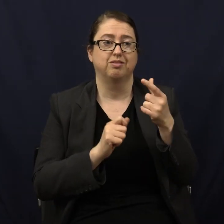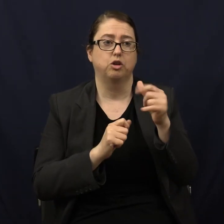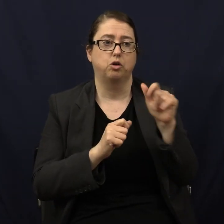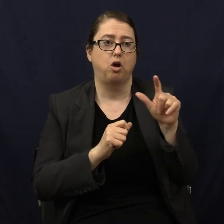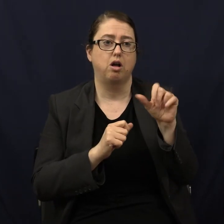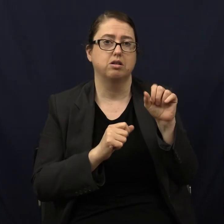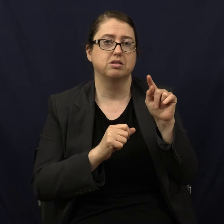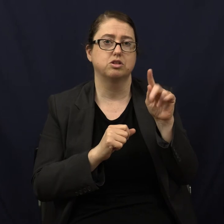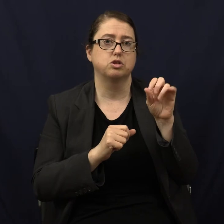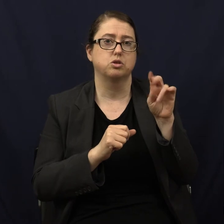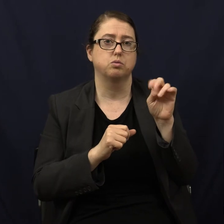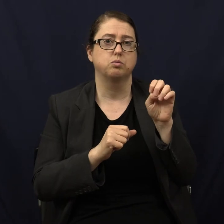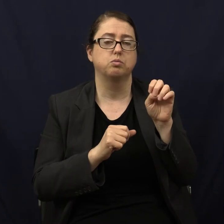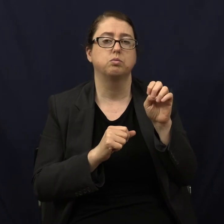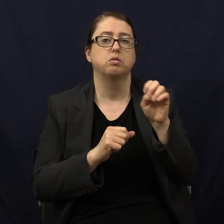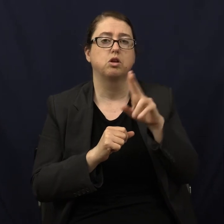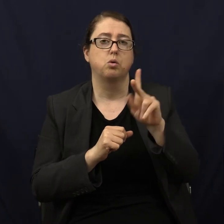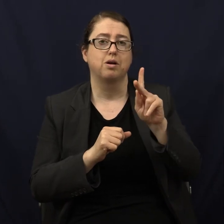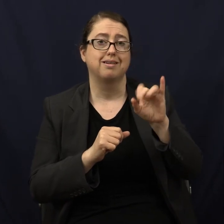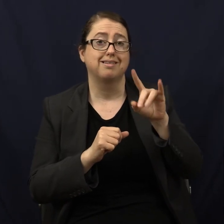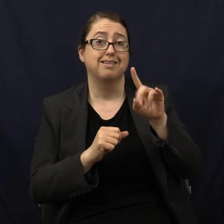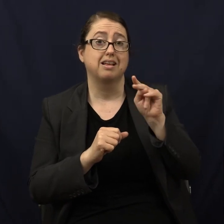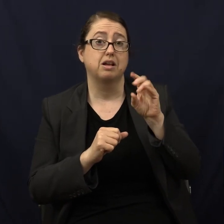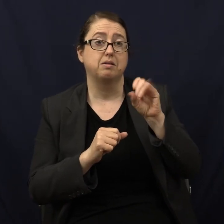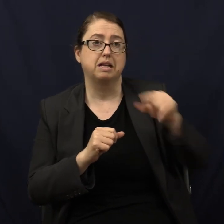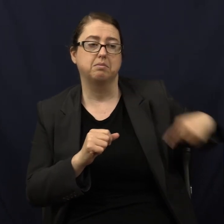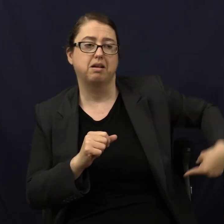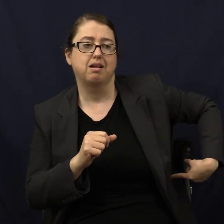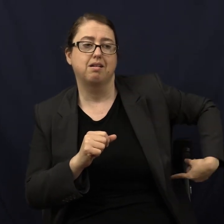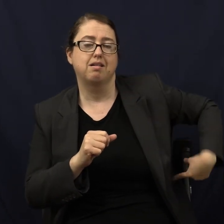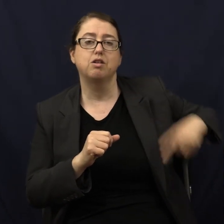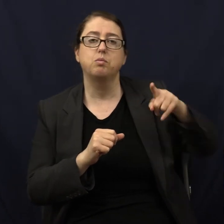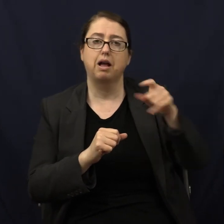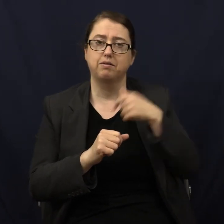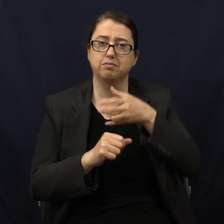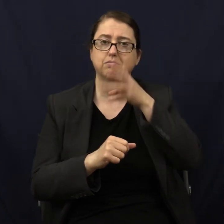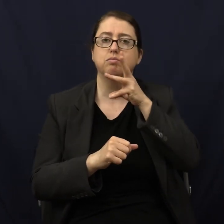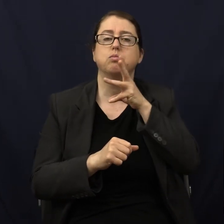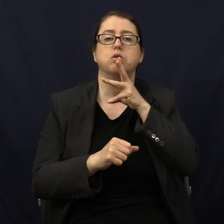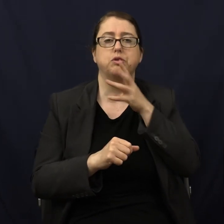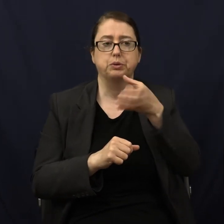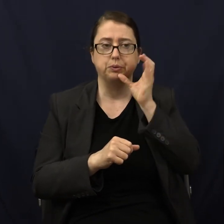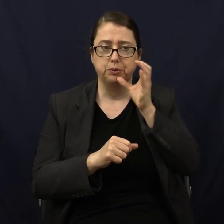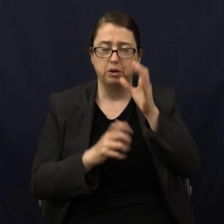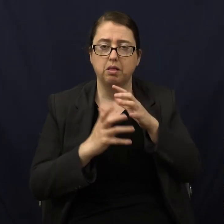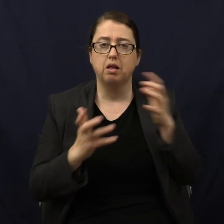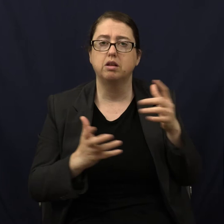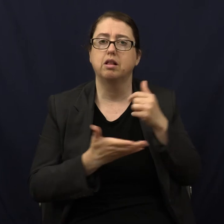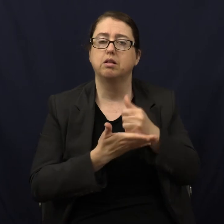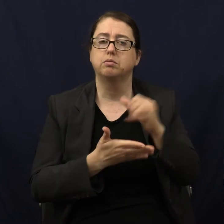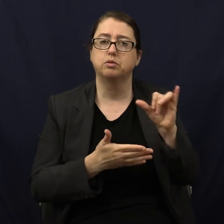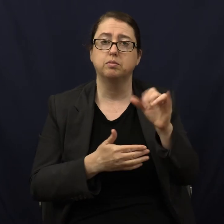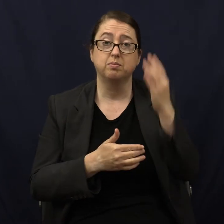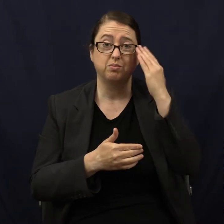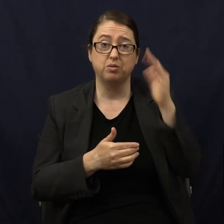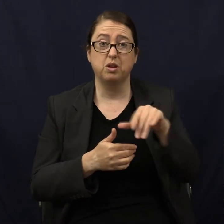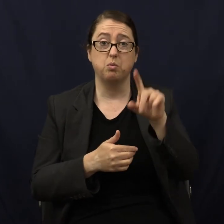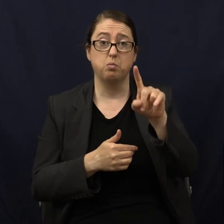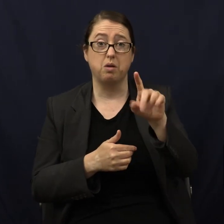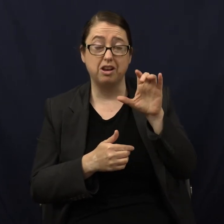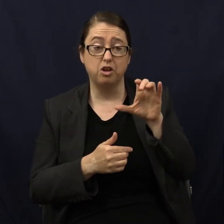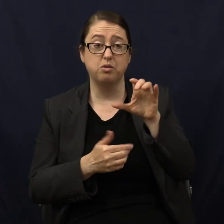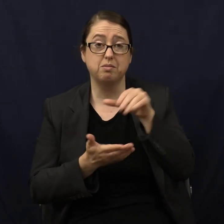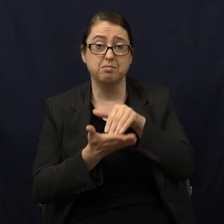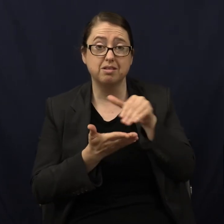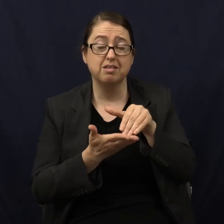Gallstones. Kidneys are in the back, but that's all right. You need to drink water to prevent those too. So when you look at this, did you know a hundred million Americans